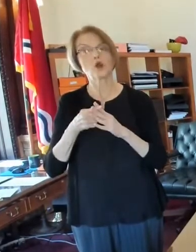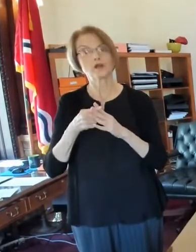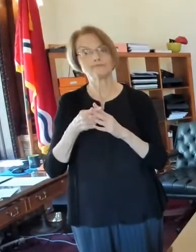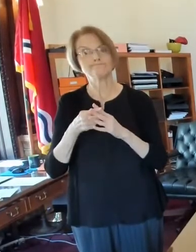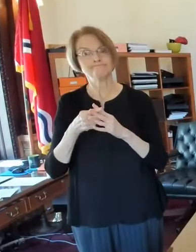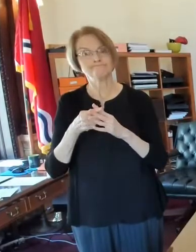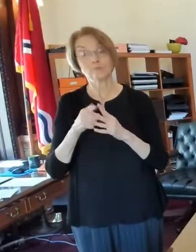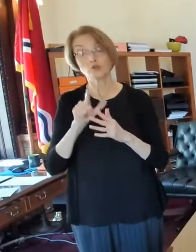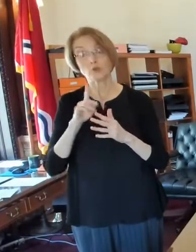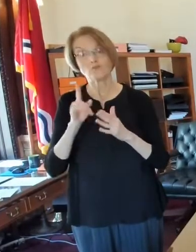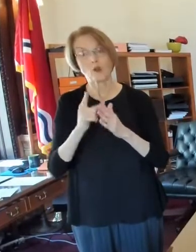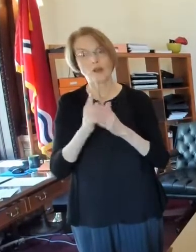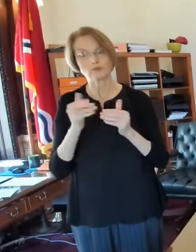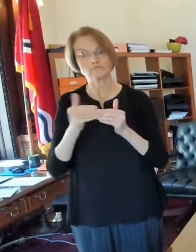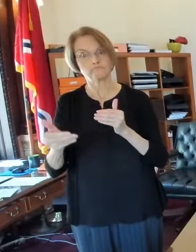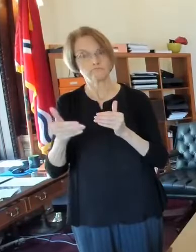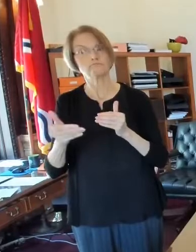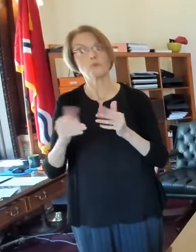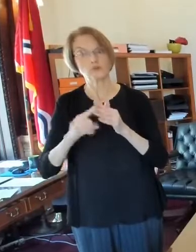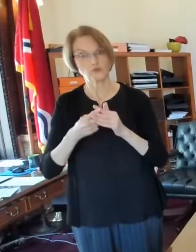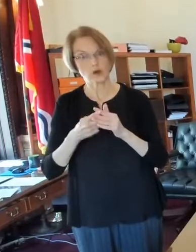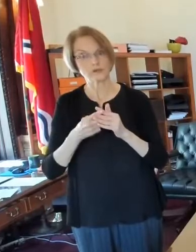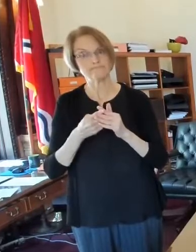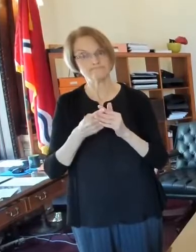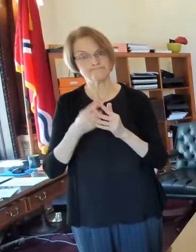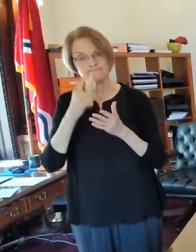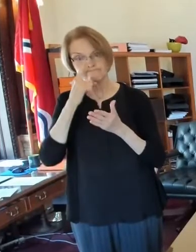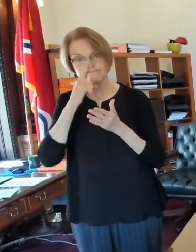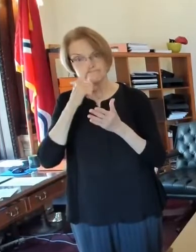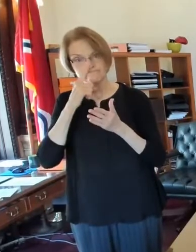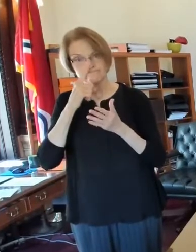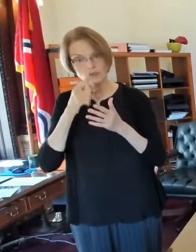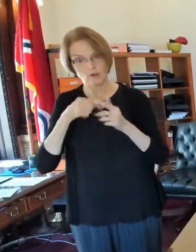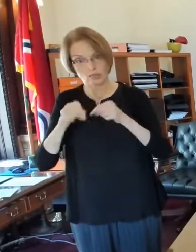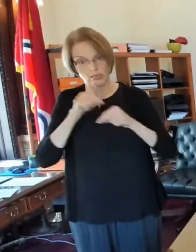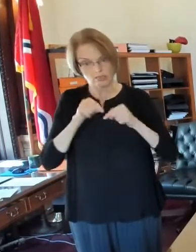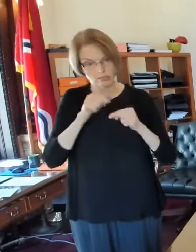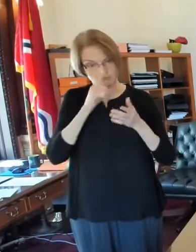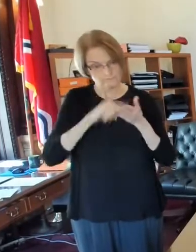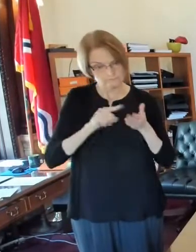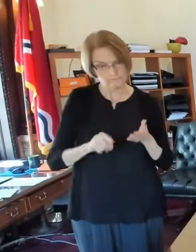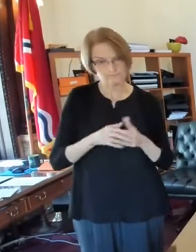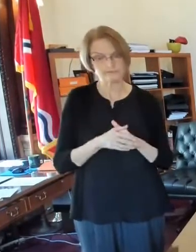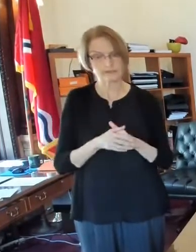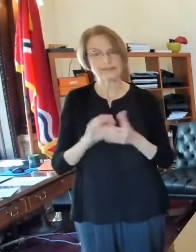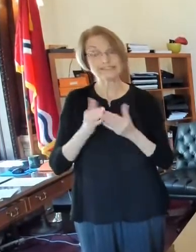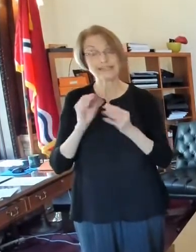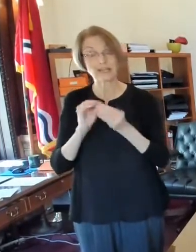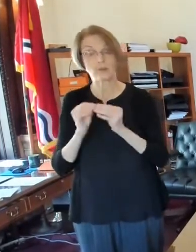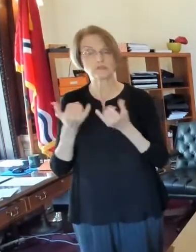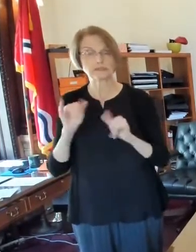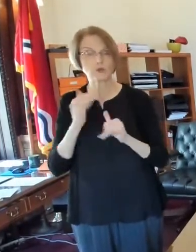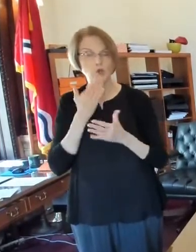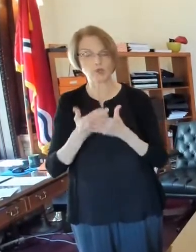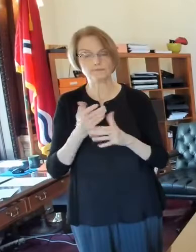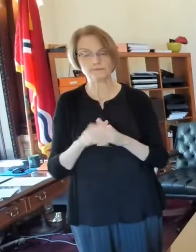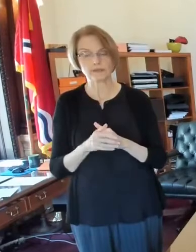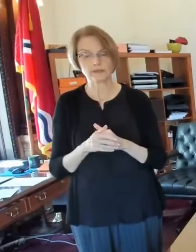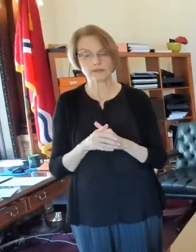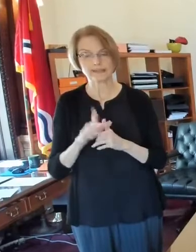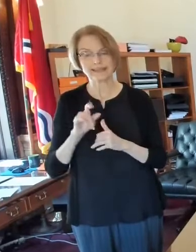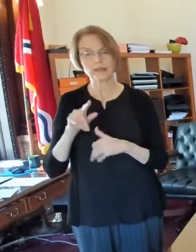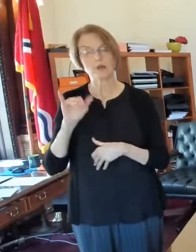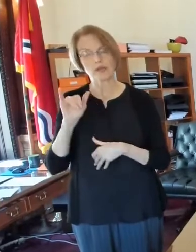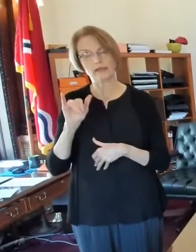yes, the state dashboard should get fixed. However, city numbers are still good. Kimberly's question today. Mayor is you mentioned